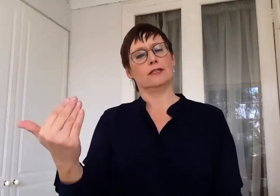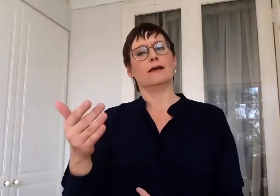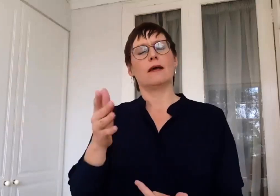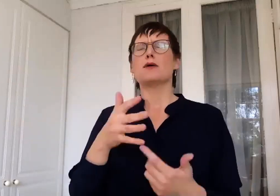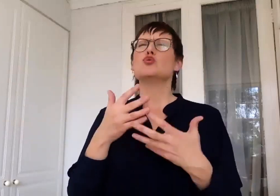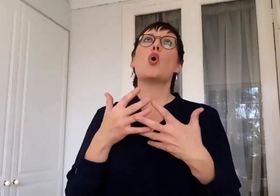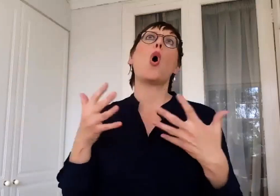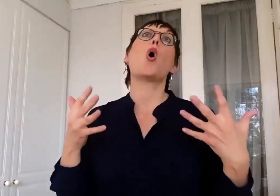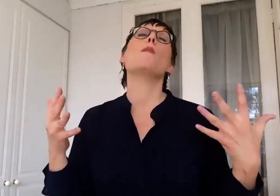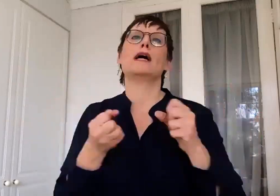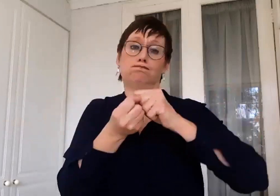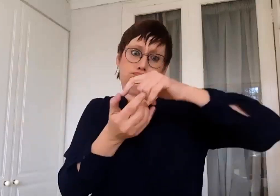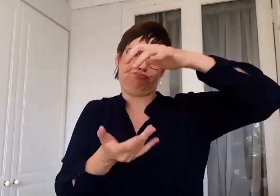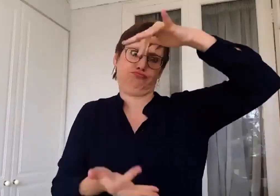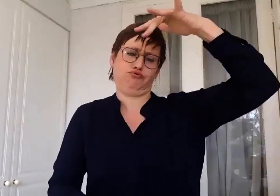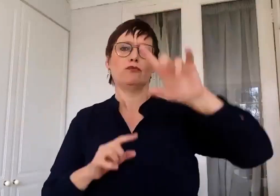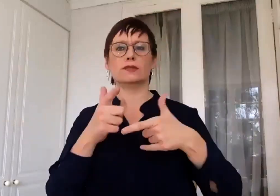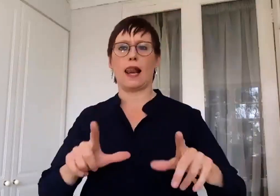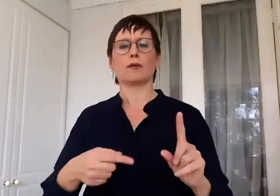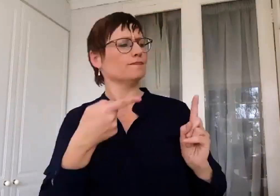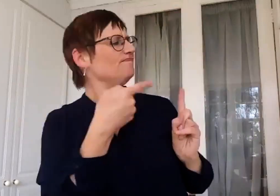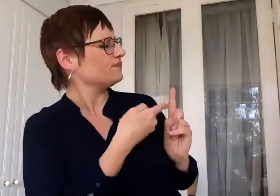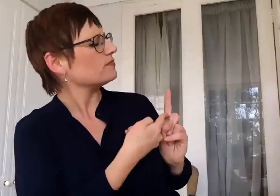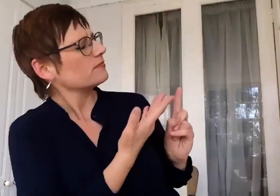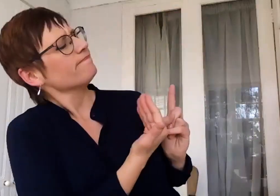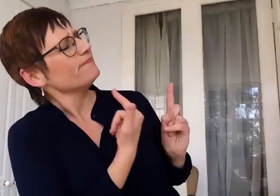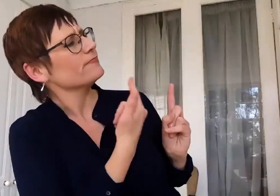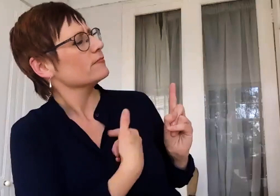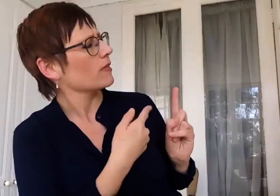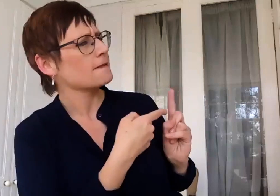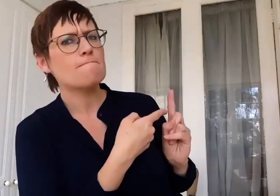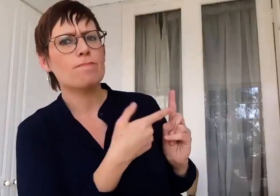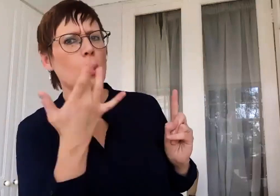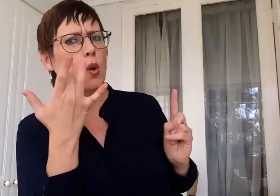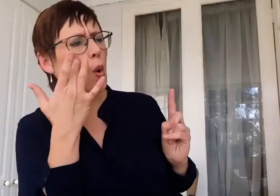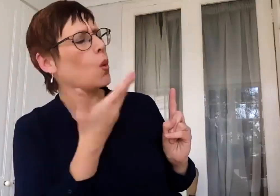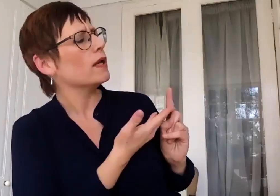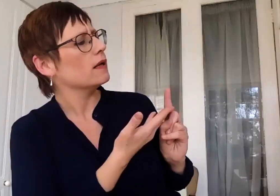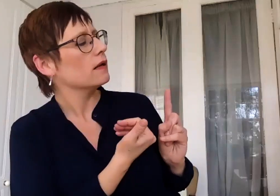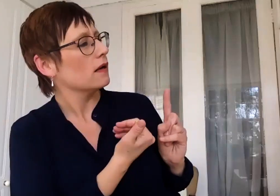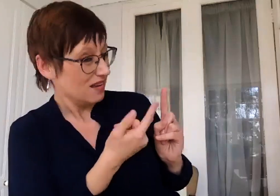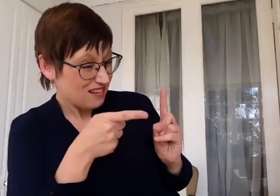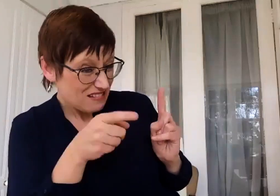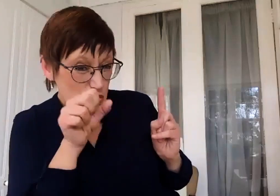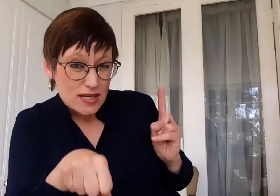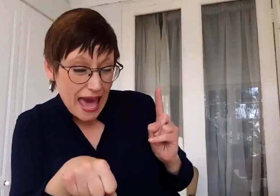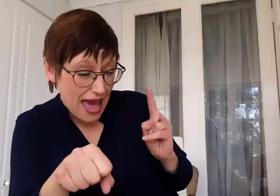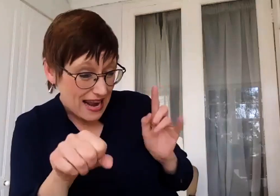what progress has been made? And I know this is part of your research to detect as early as possible whether